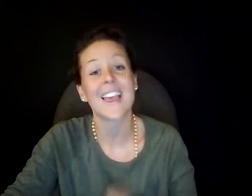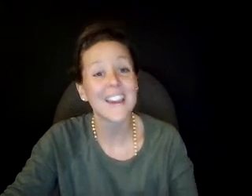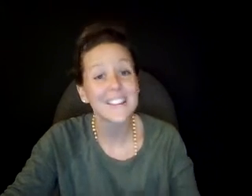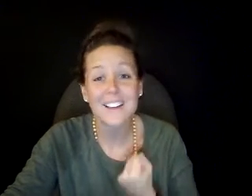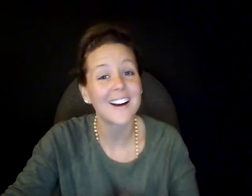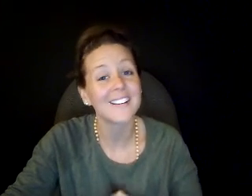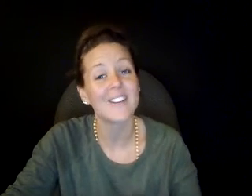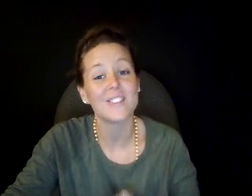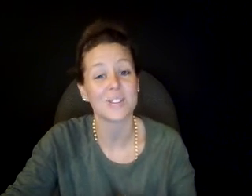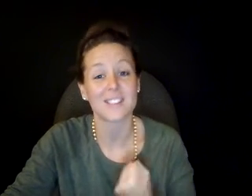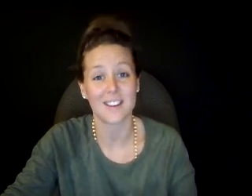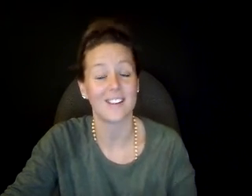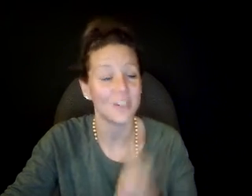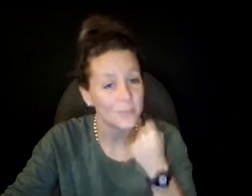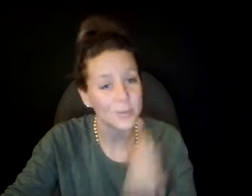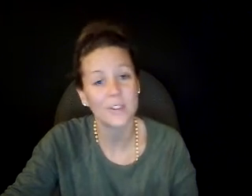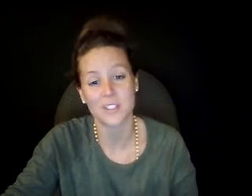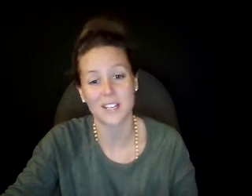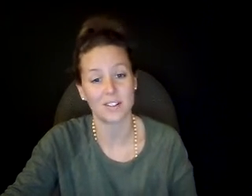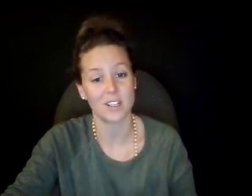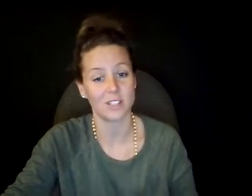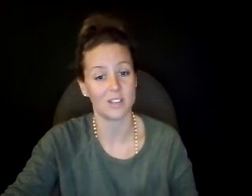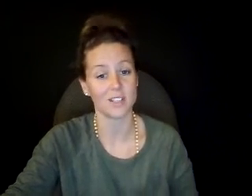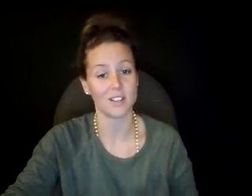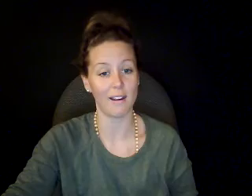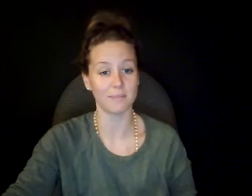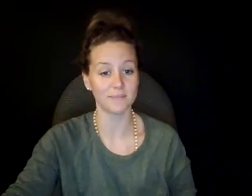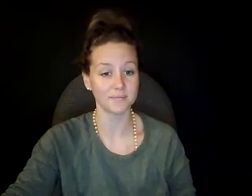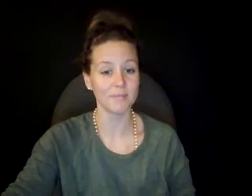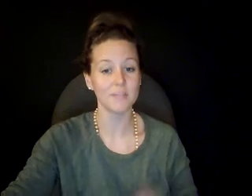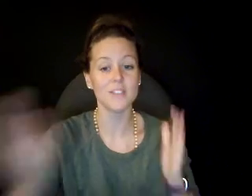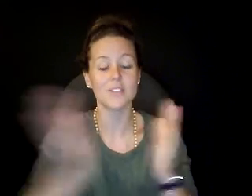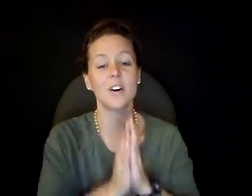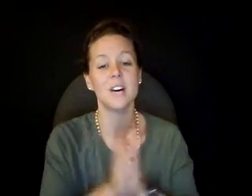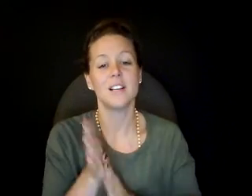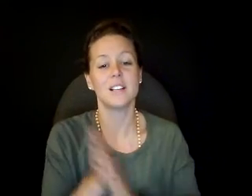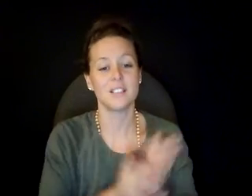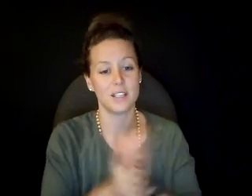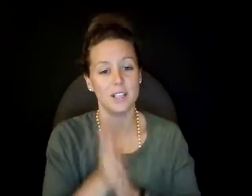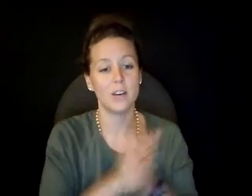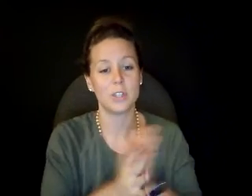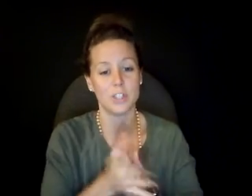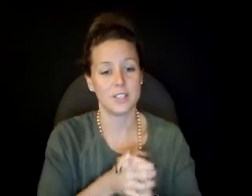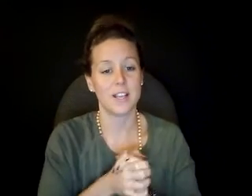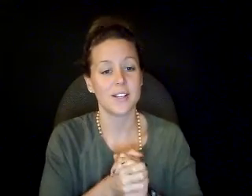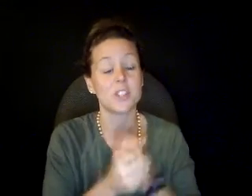and I love your Son. Beautiful declaration of giving today. So let's see what Jesus has to